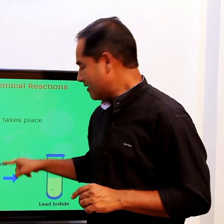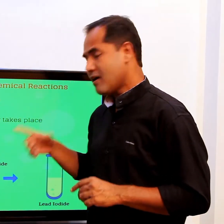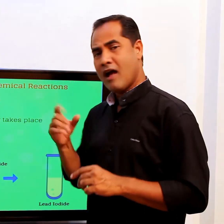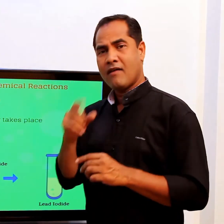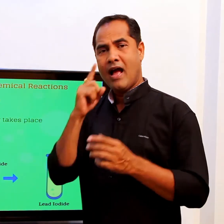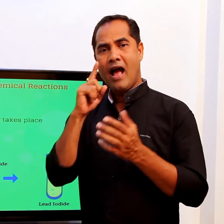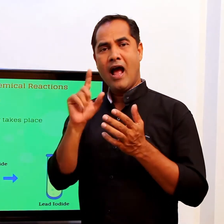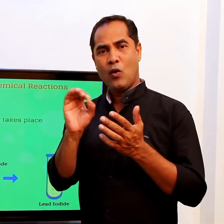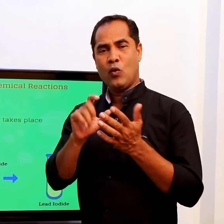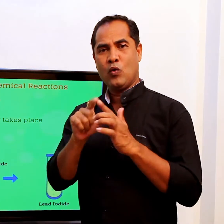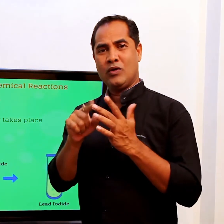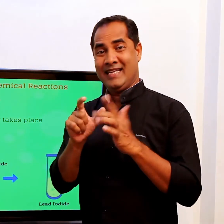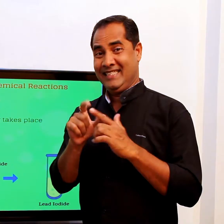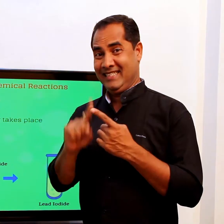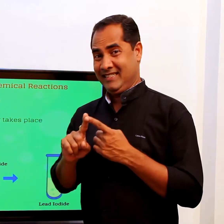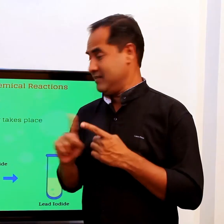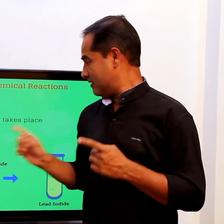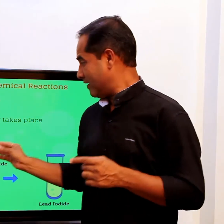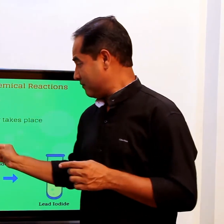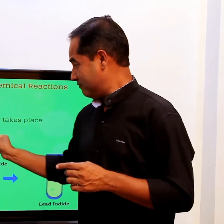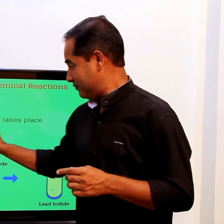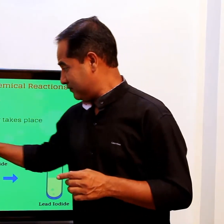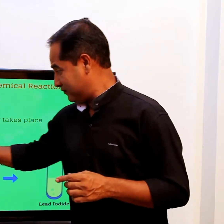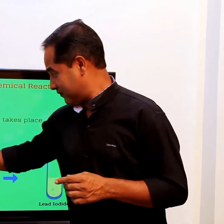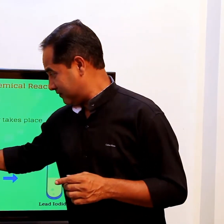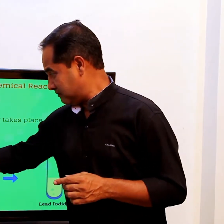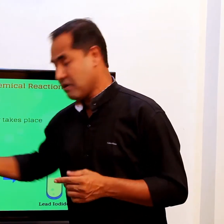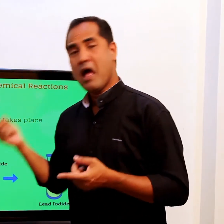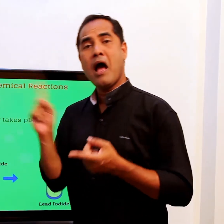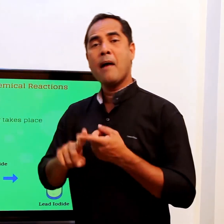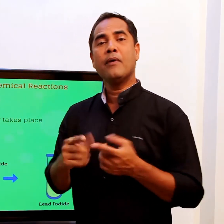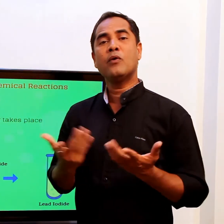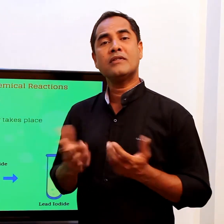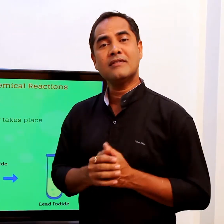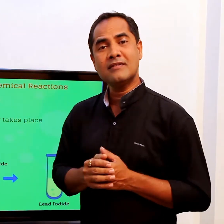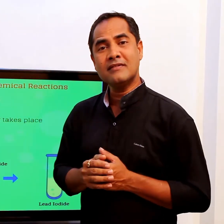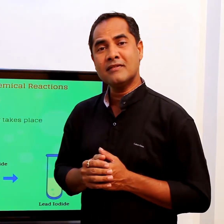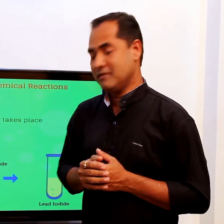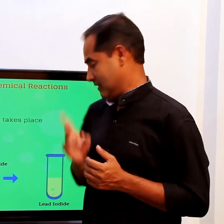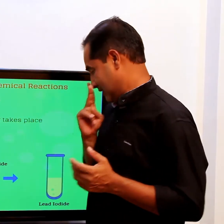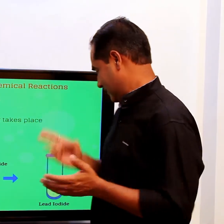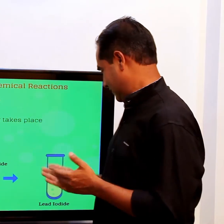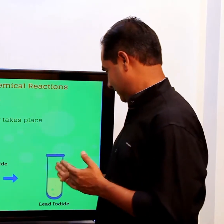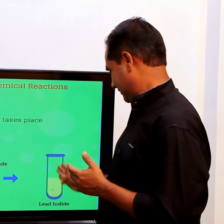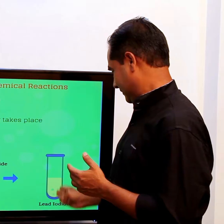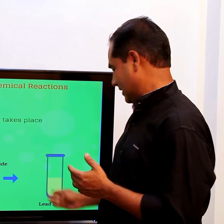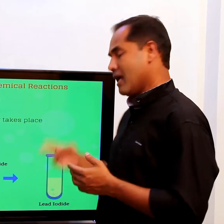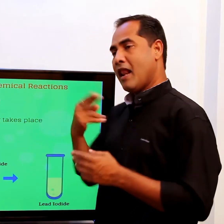Another chemical, potassium iodide. When you add potassium iodide to lead nitrate,